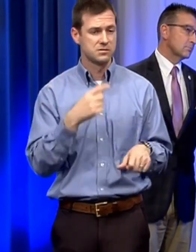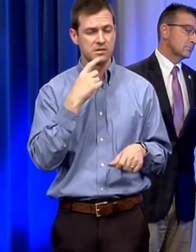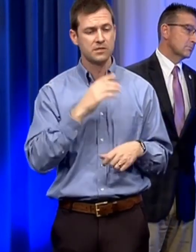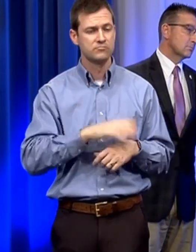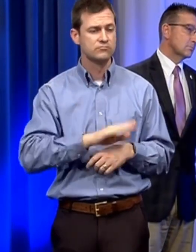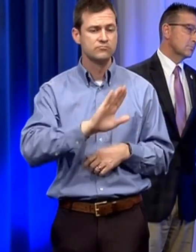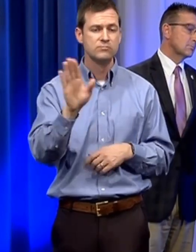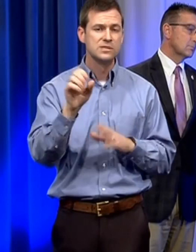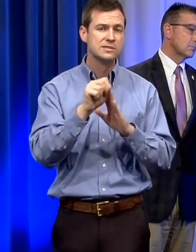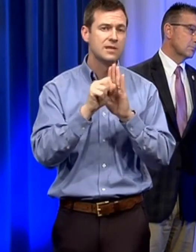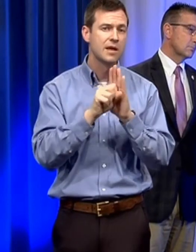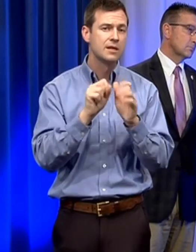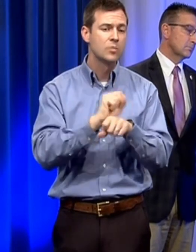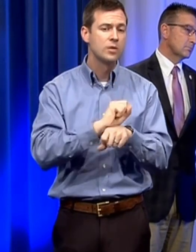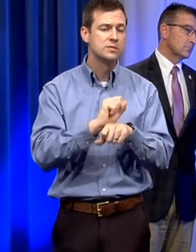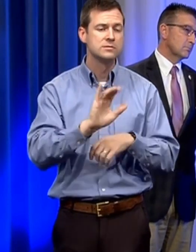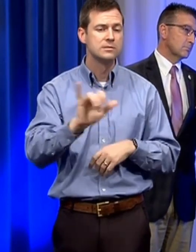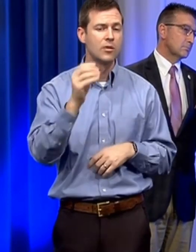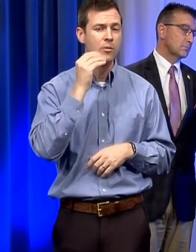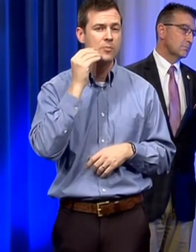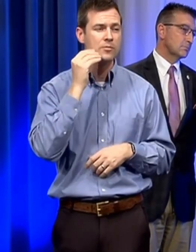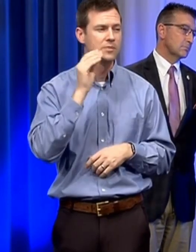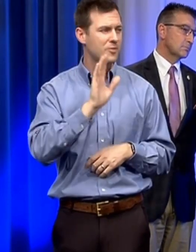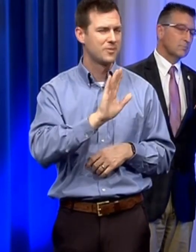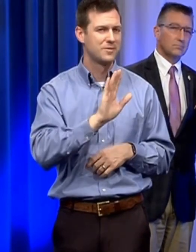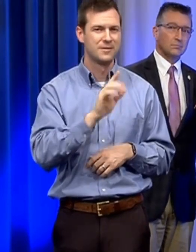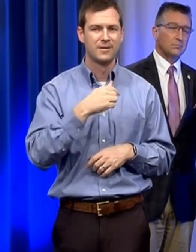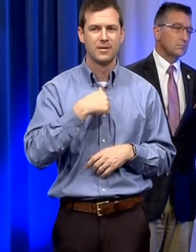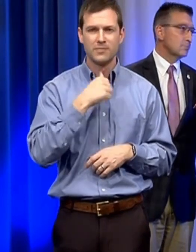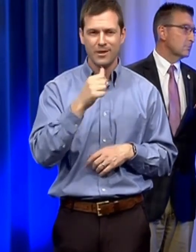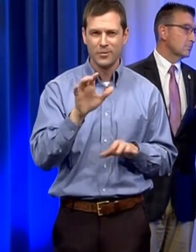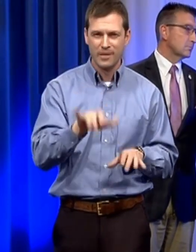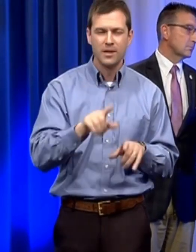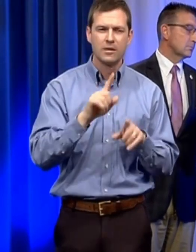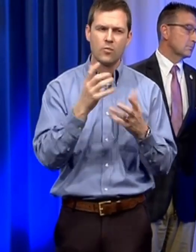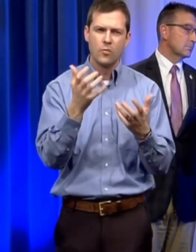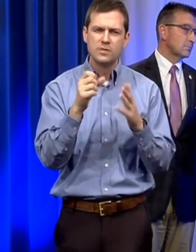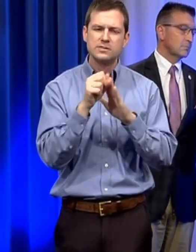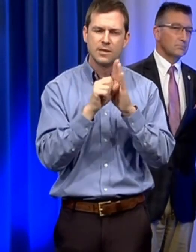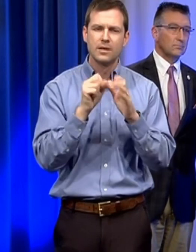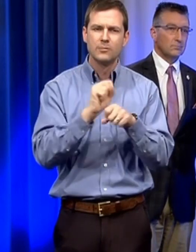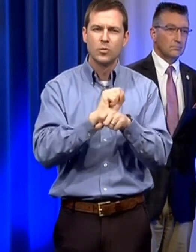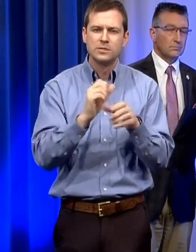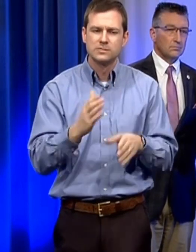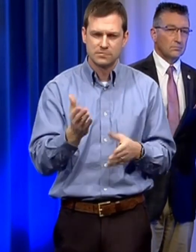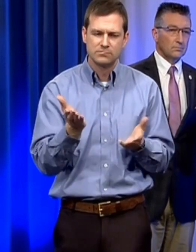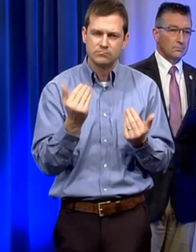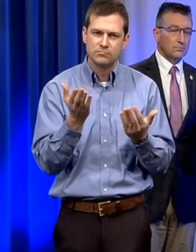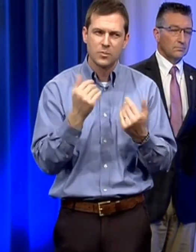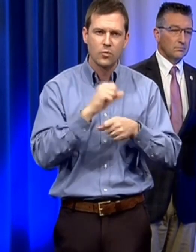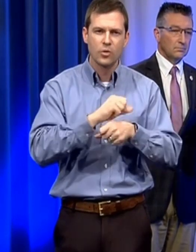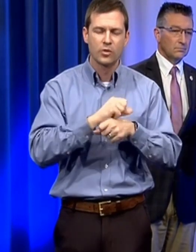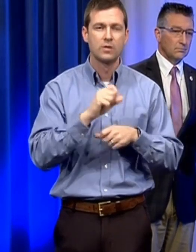not coming to work but we're not doing that we want all state employees to continue to come to work but uh the state of